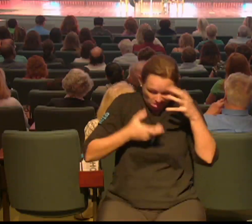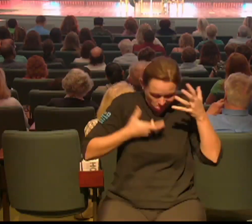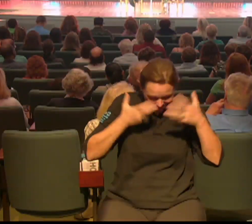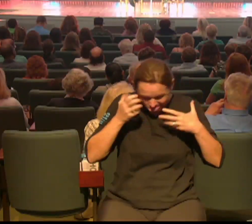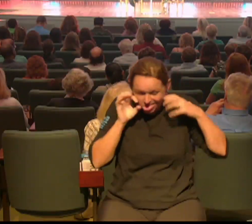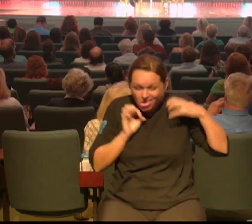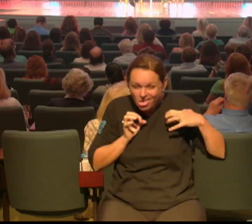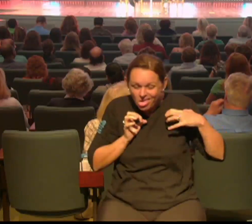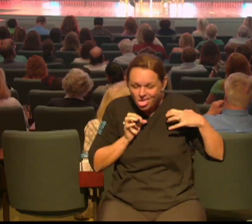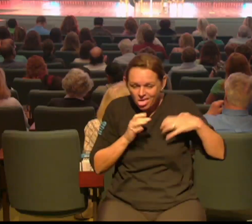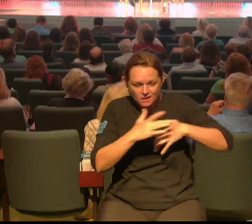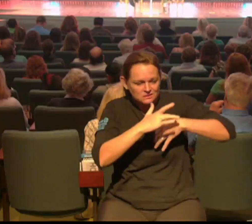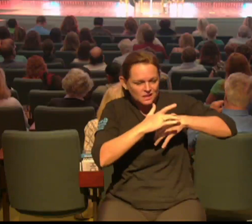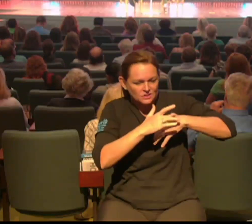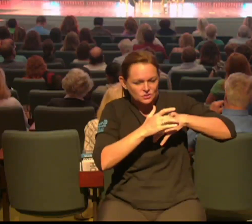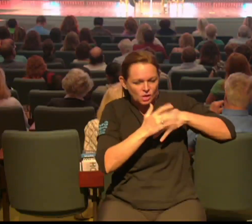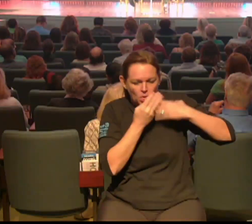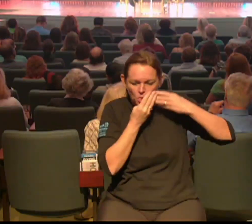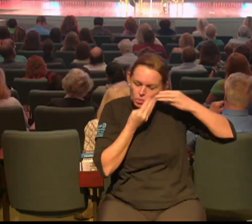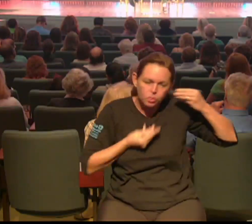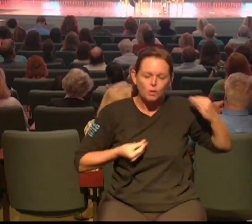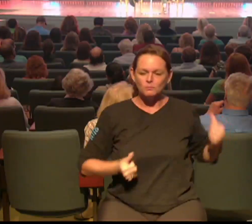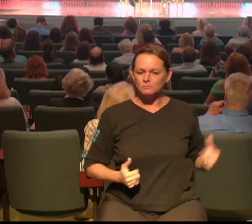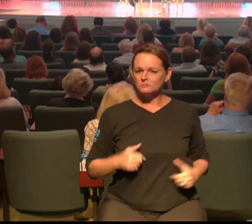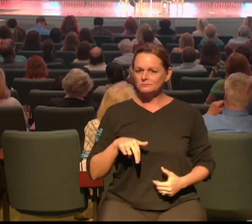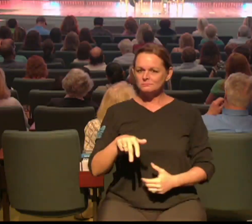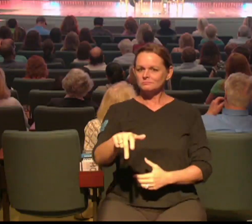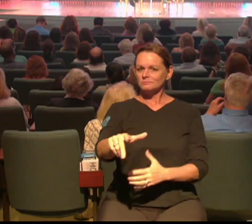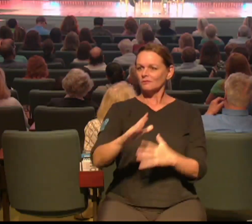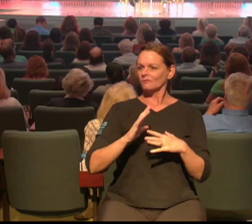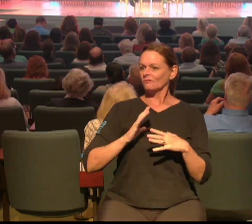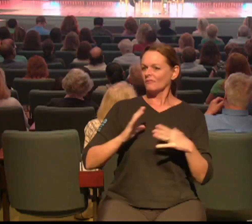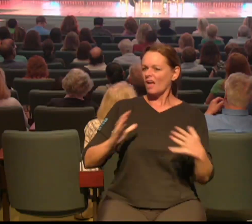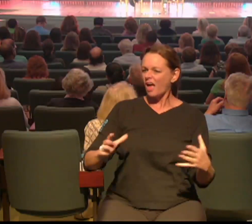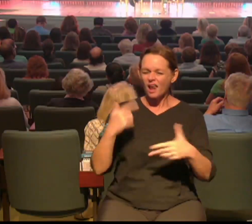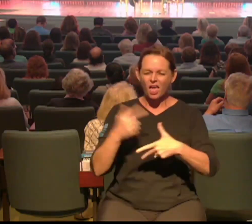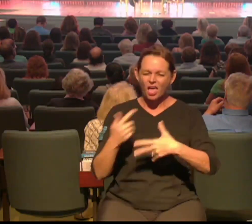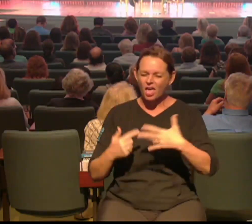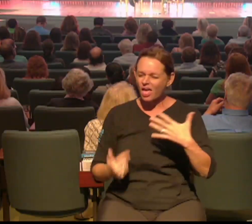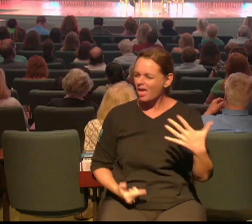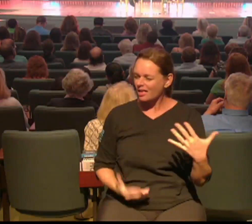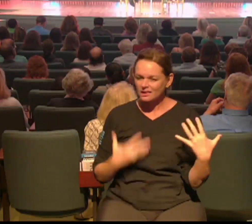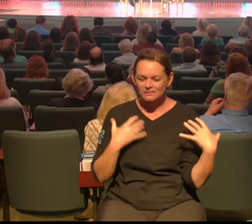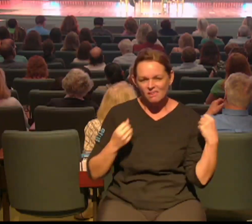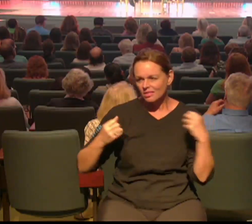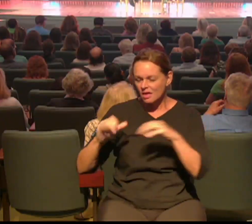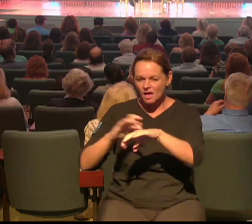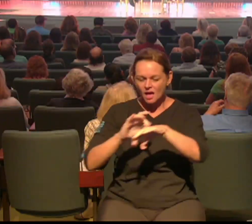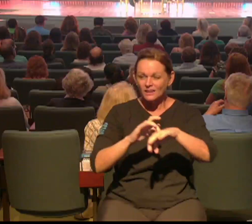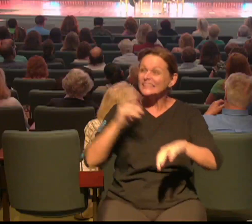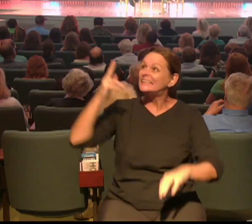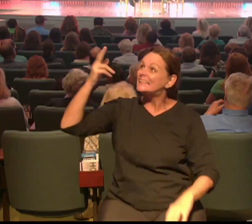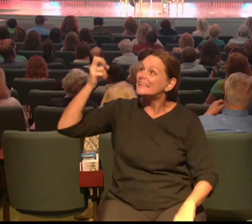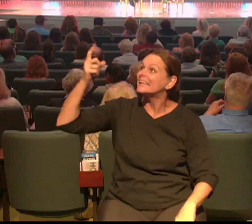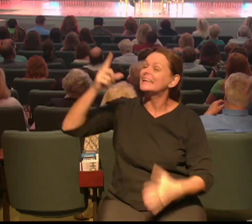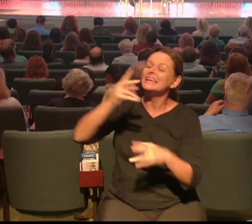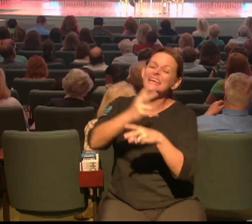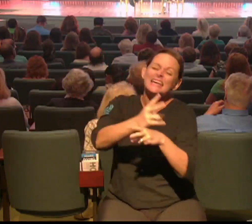And I love that. And you know, the big takeaway for me was that if Jesus, if Jesus would give